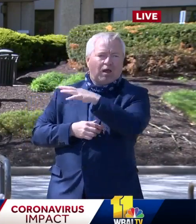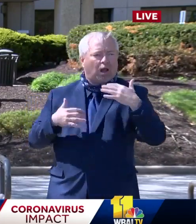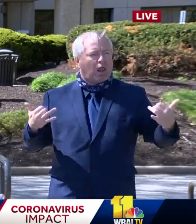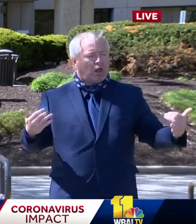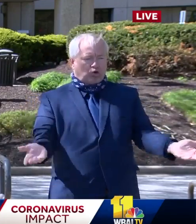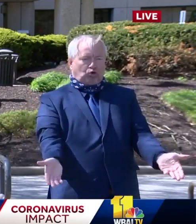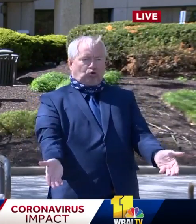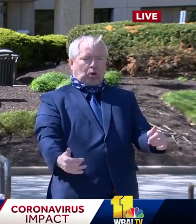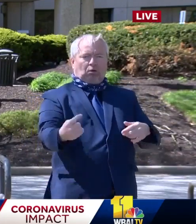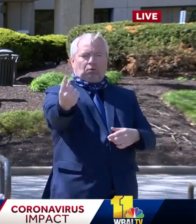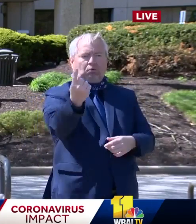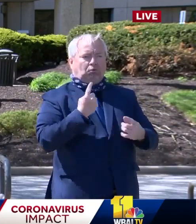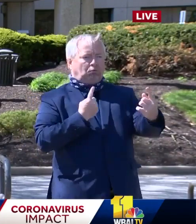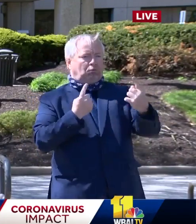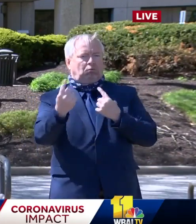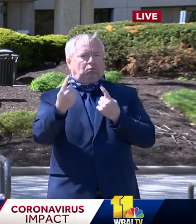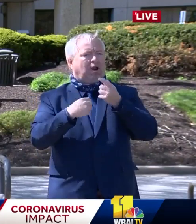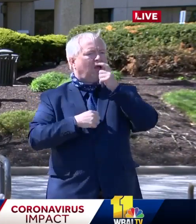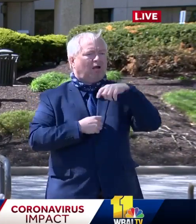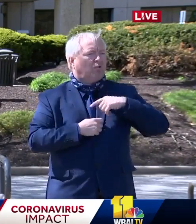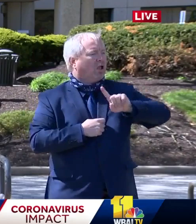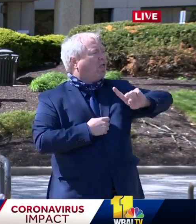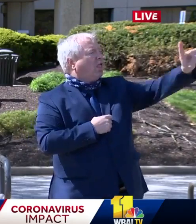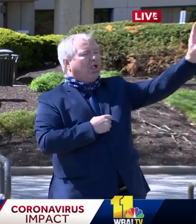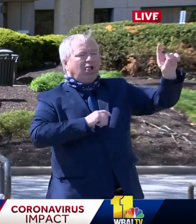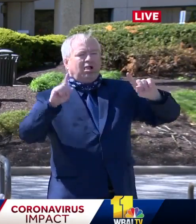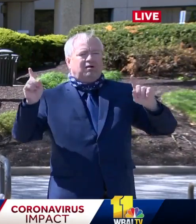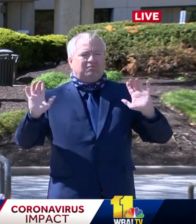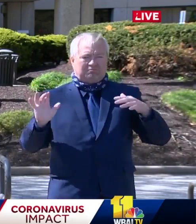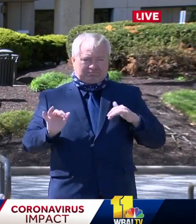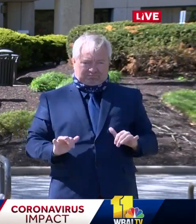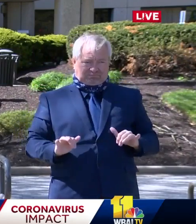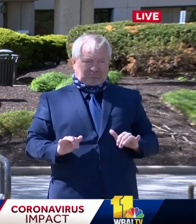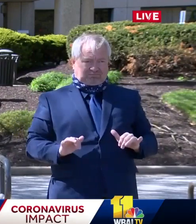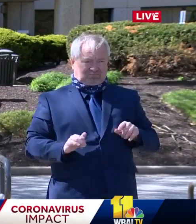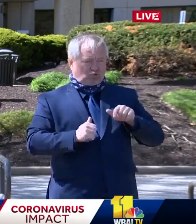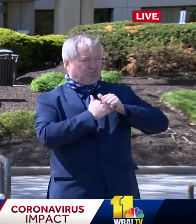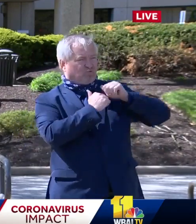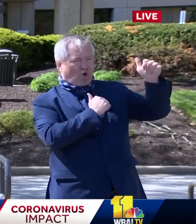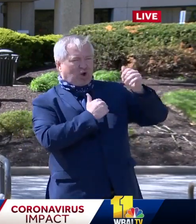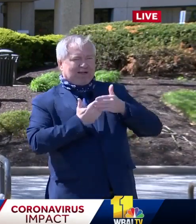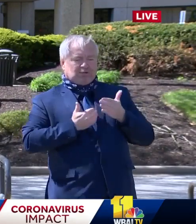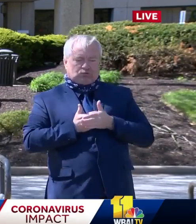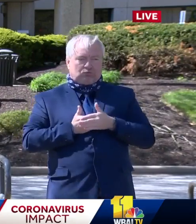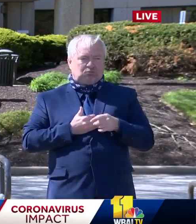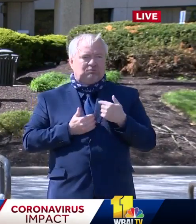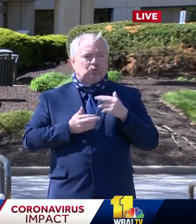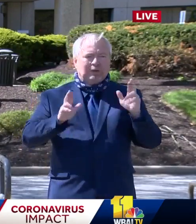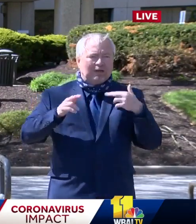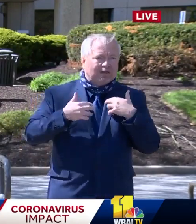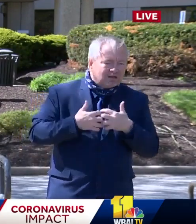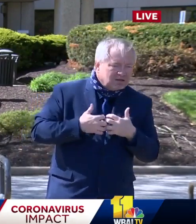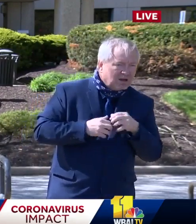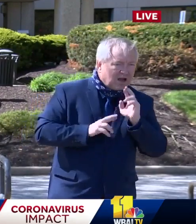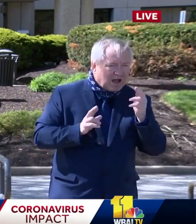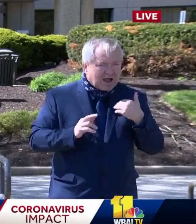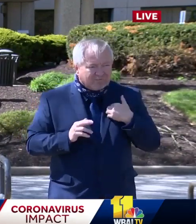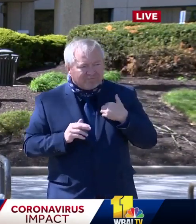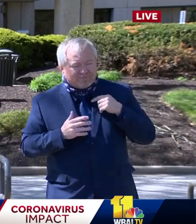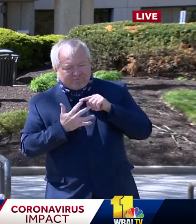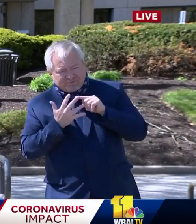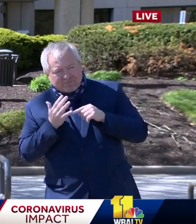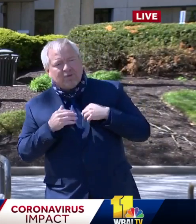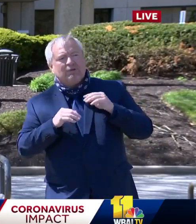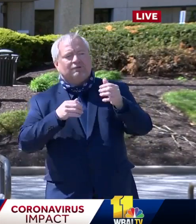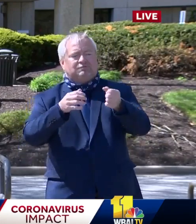med surge beds right here, ICU beds with ventilators right here. And it means that we can serve the entire county. And as you've heard, can